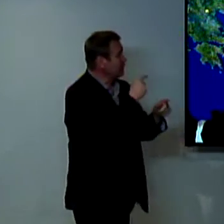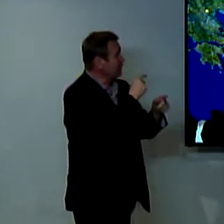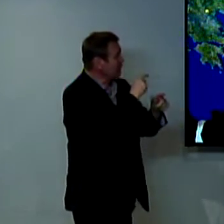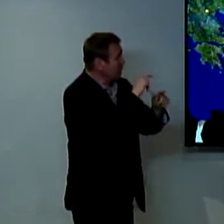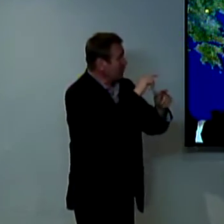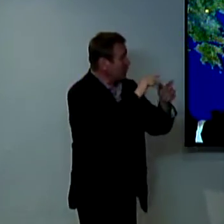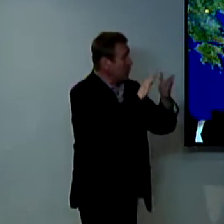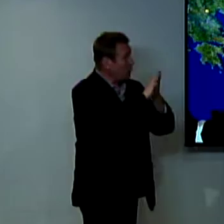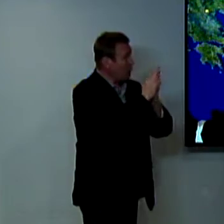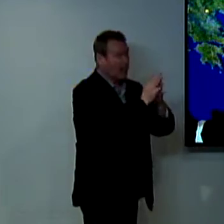these people